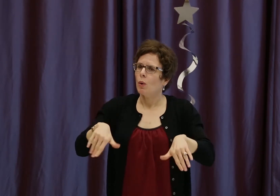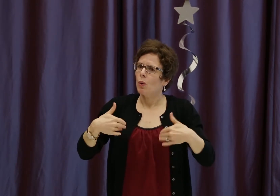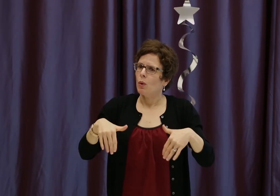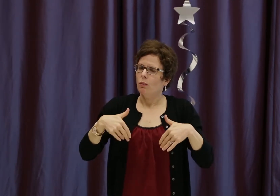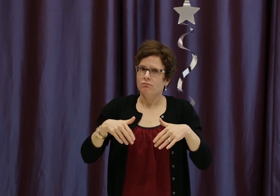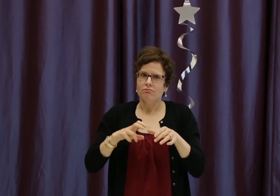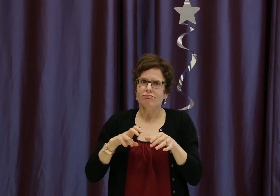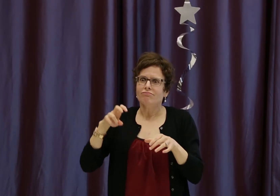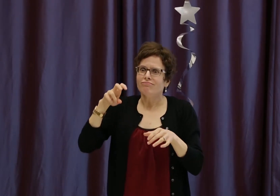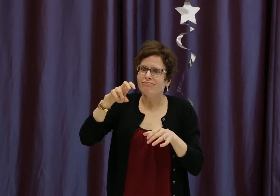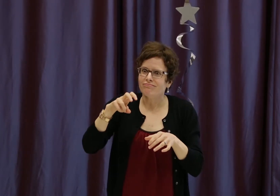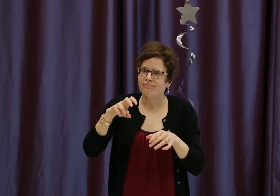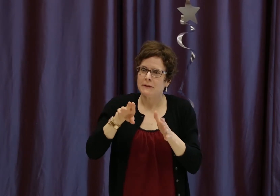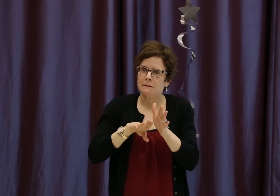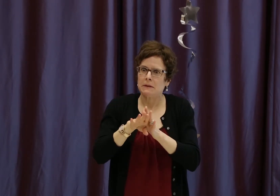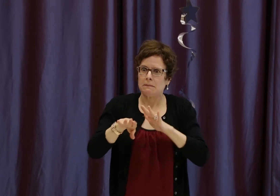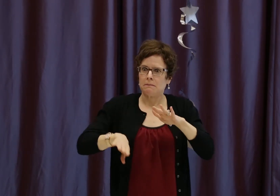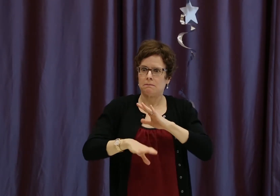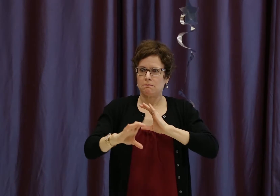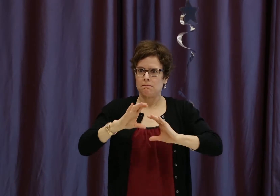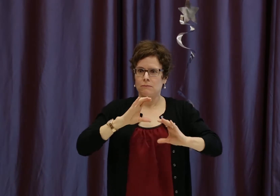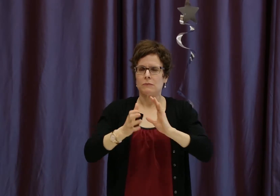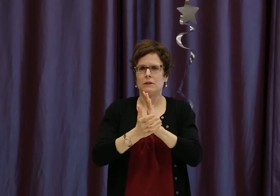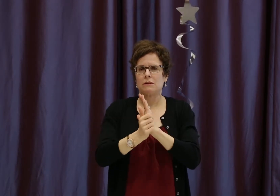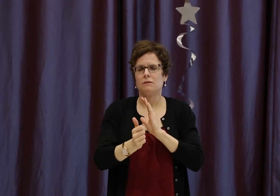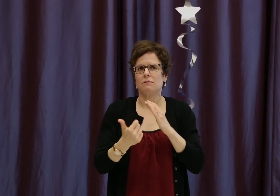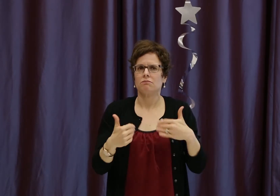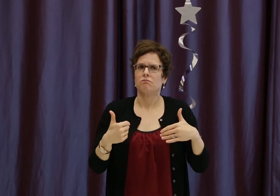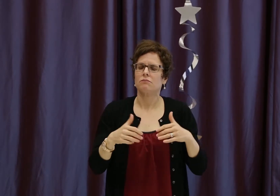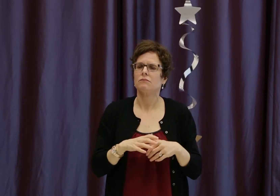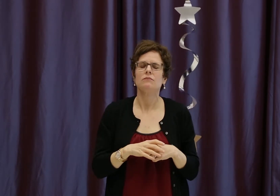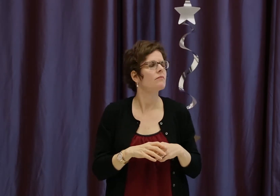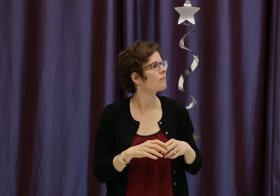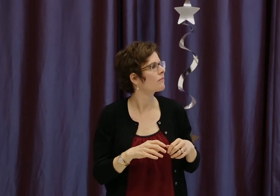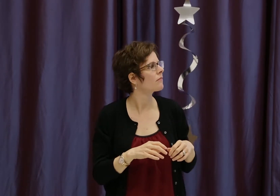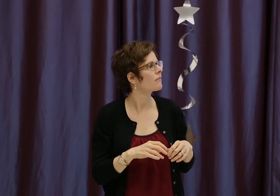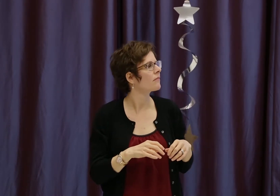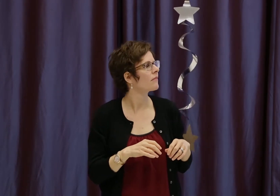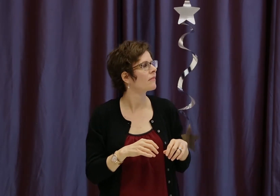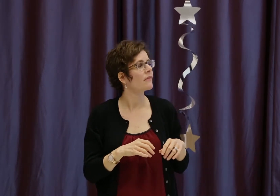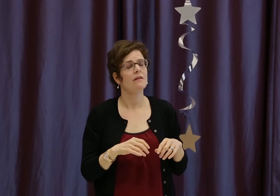It's the breakthrough level. It's developing those basic communication skills.